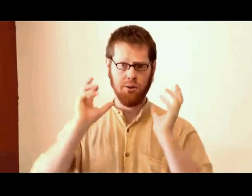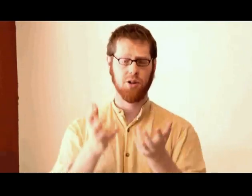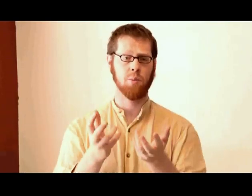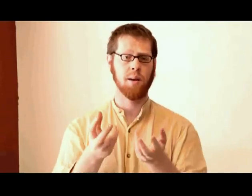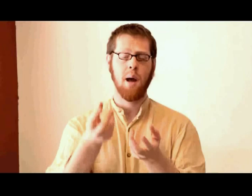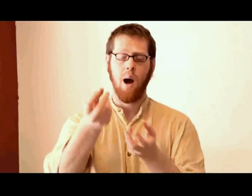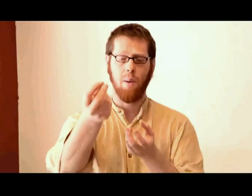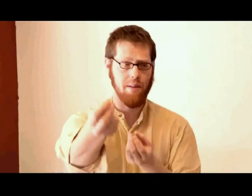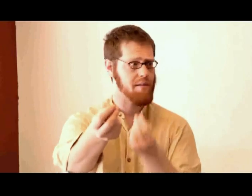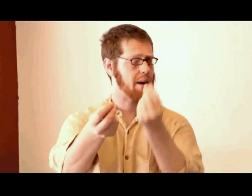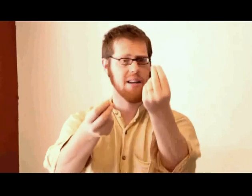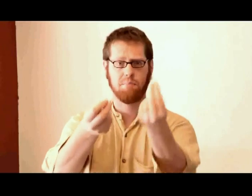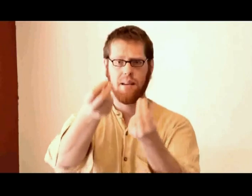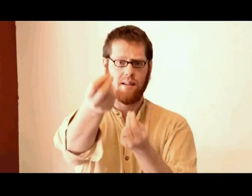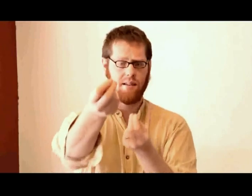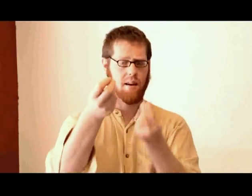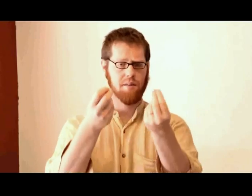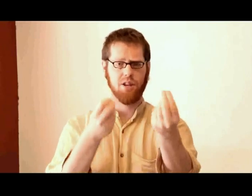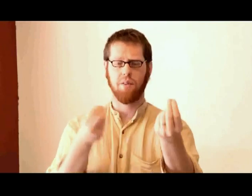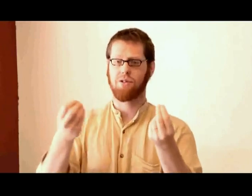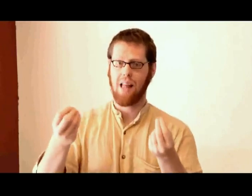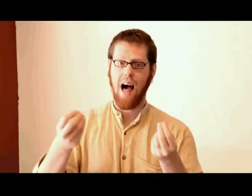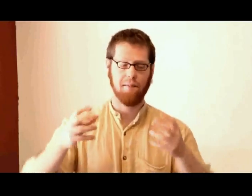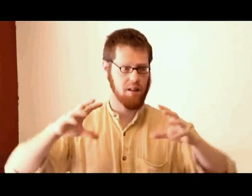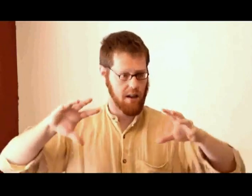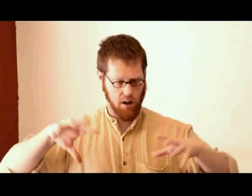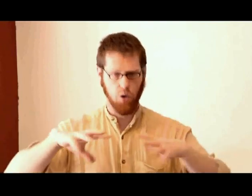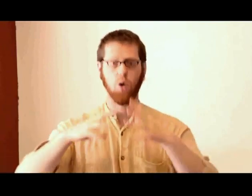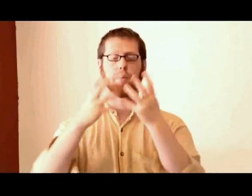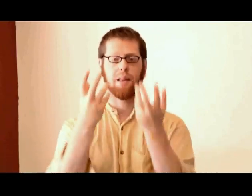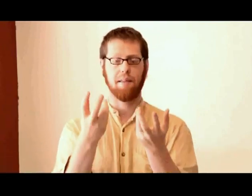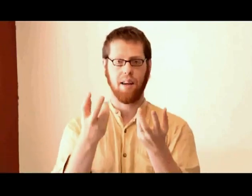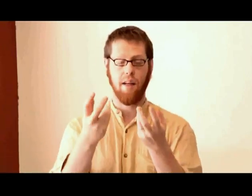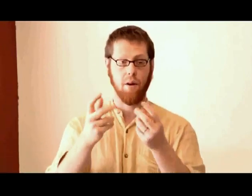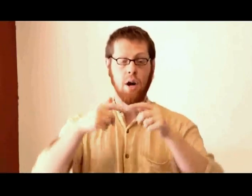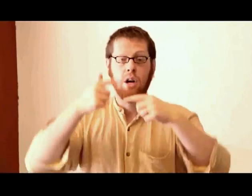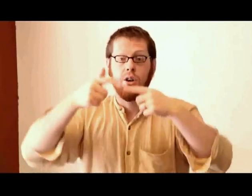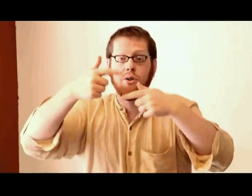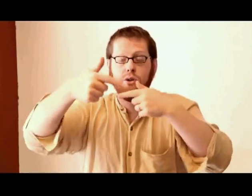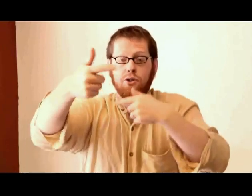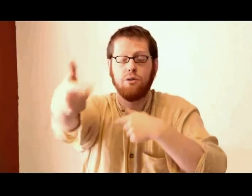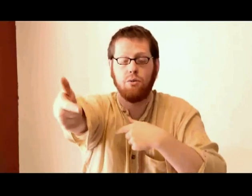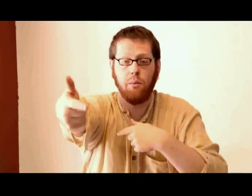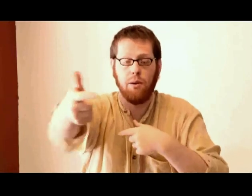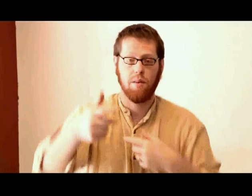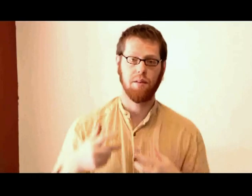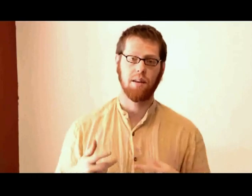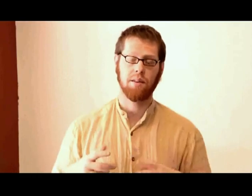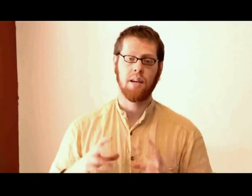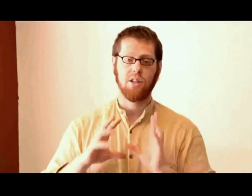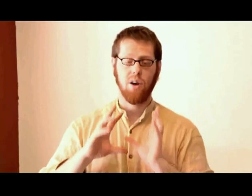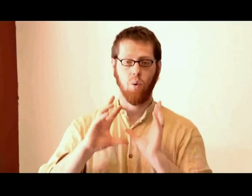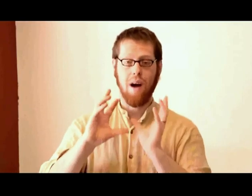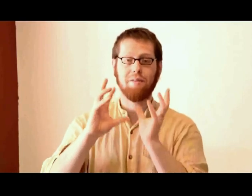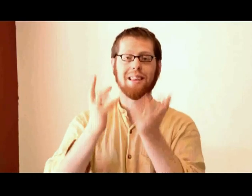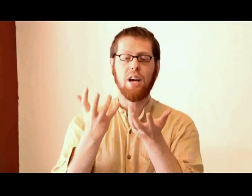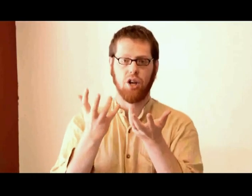do discernment around the various pieces of each other's lives, and as our corporate life together, new truth will be revealed. So revelation